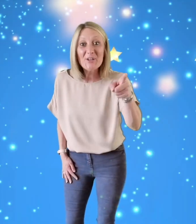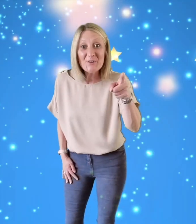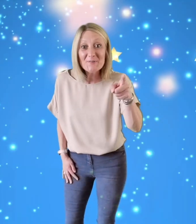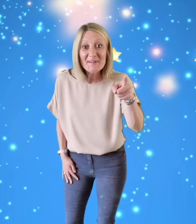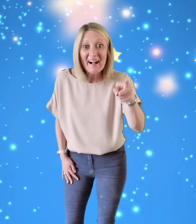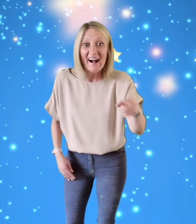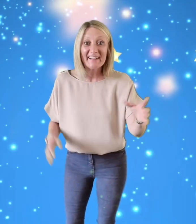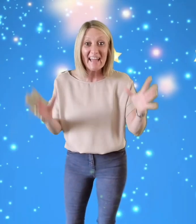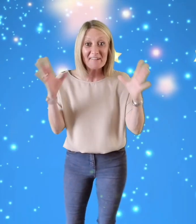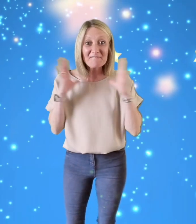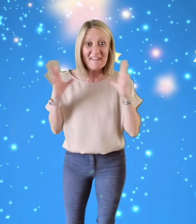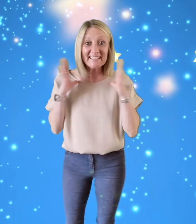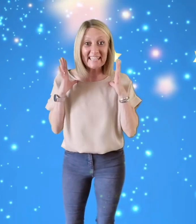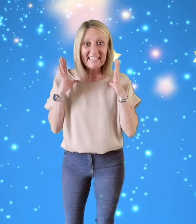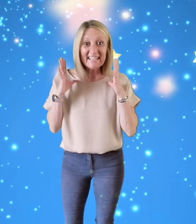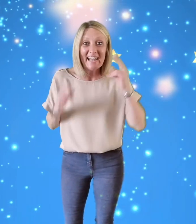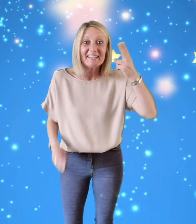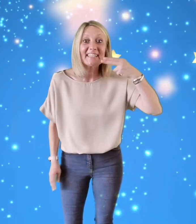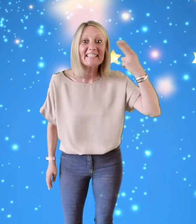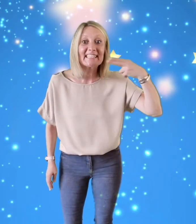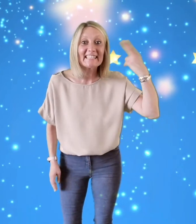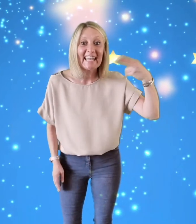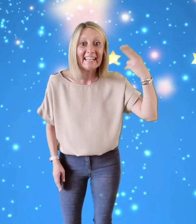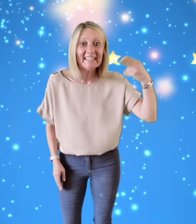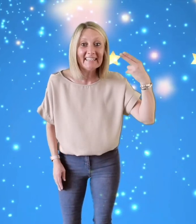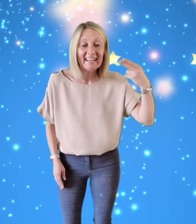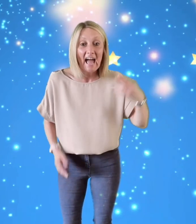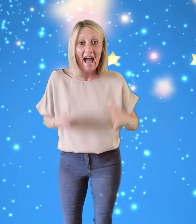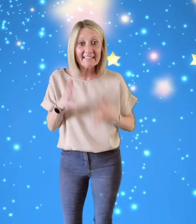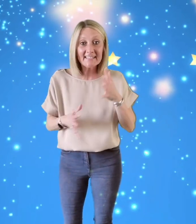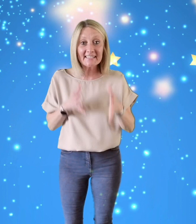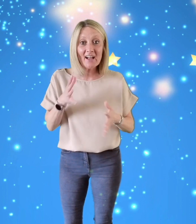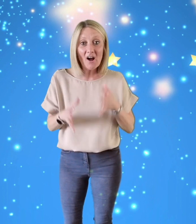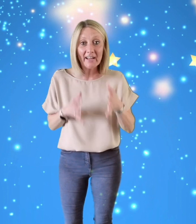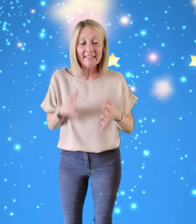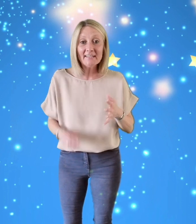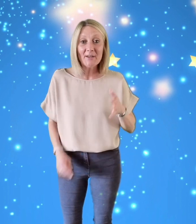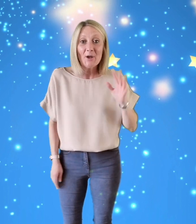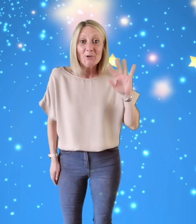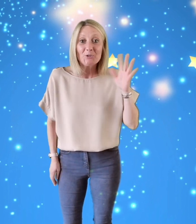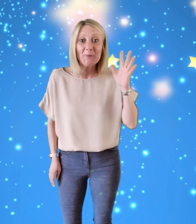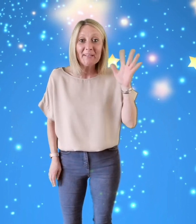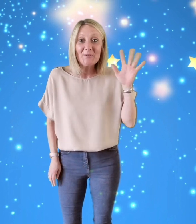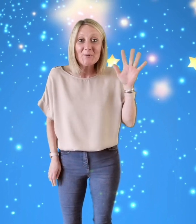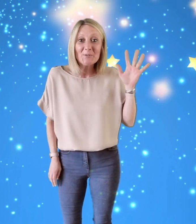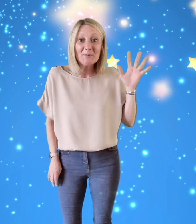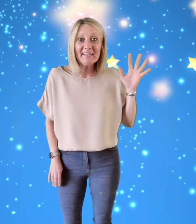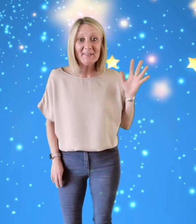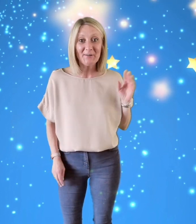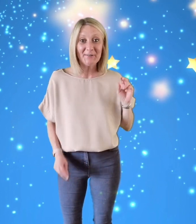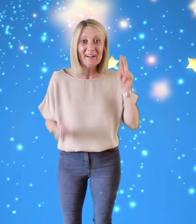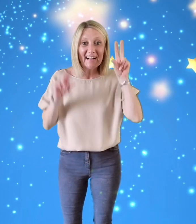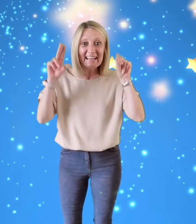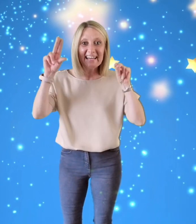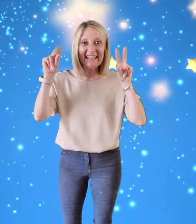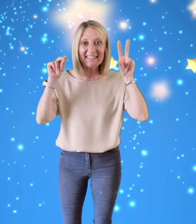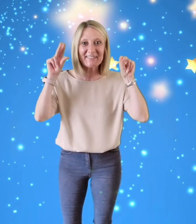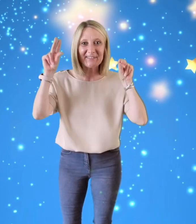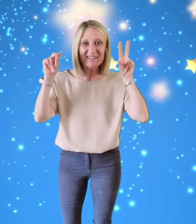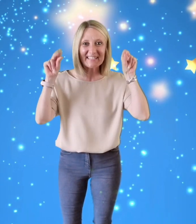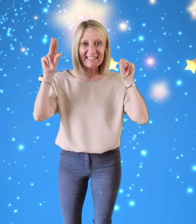you are now ready to sing and sign twinkle twinkle